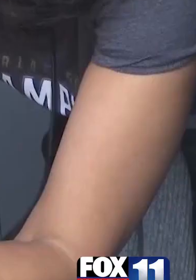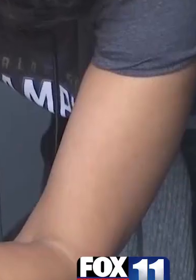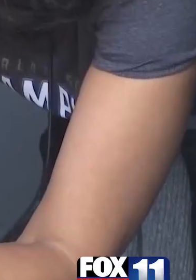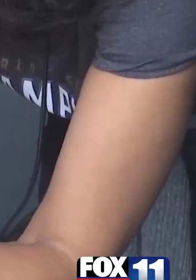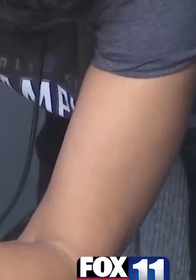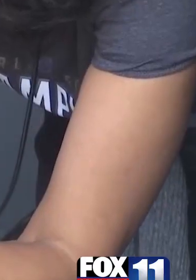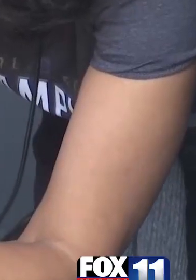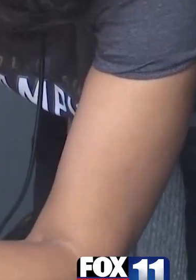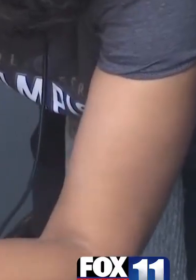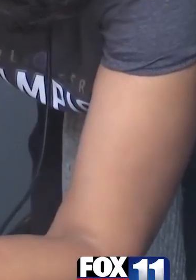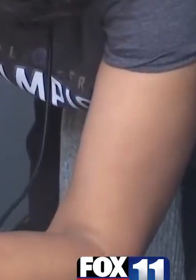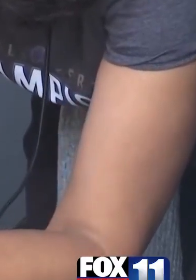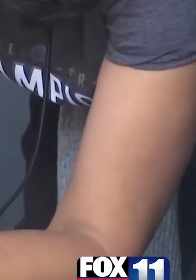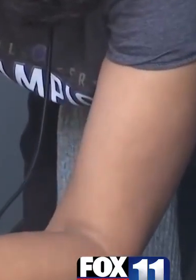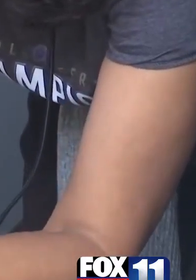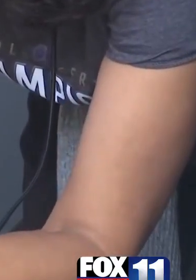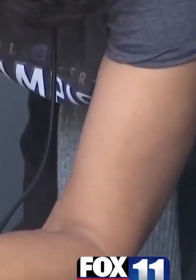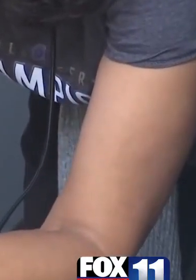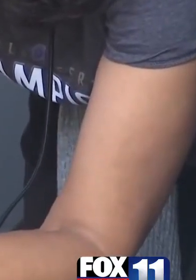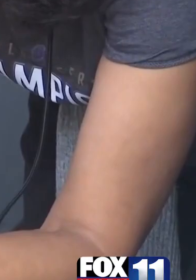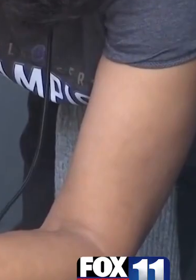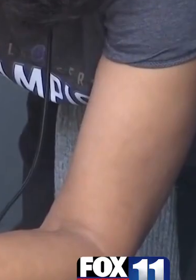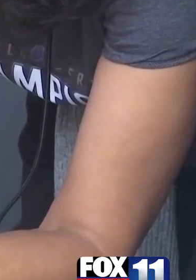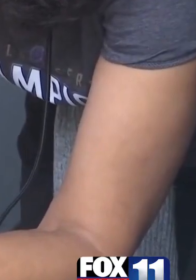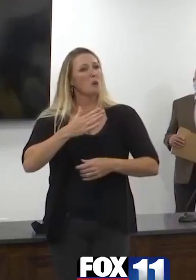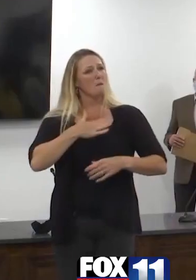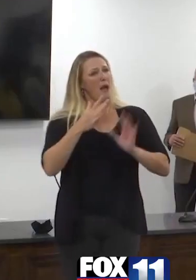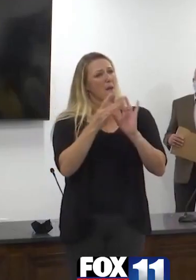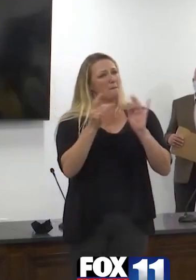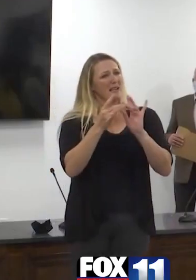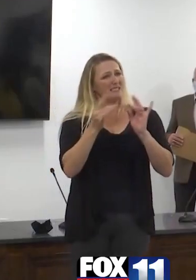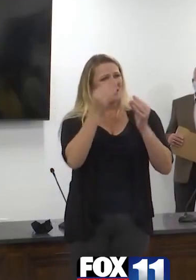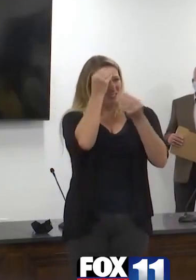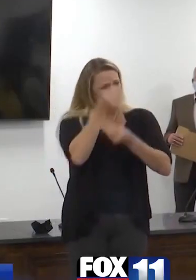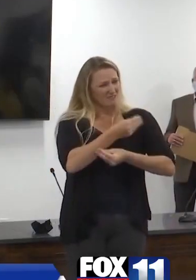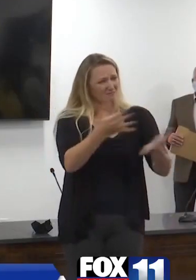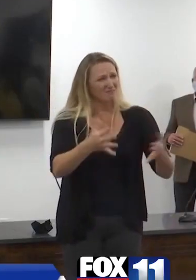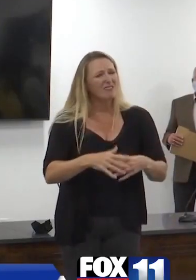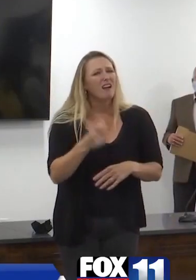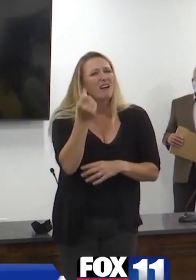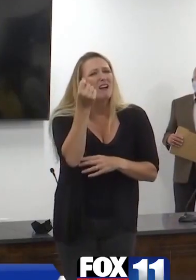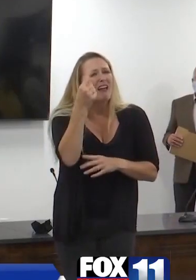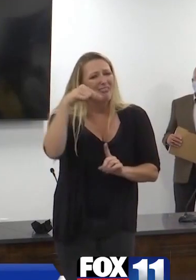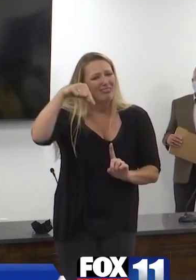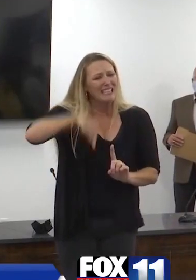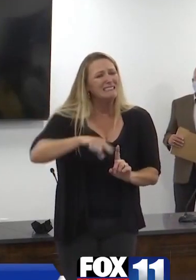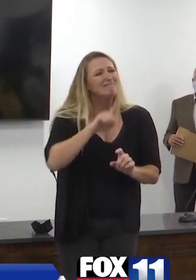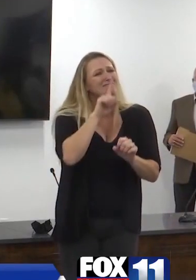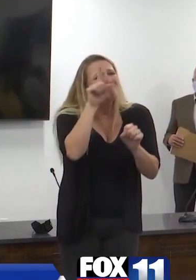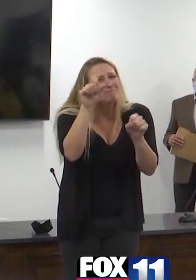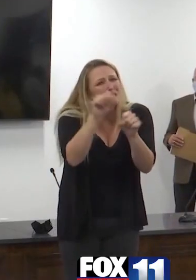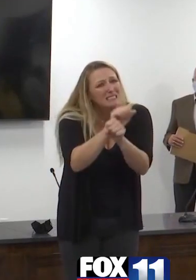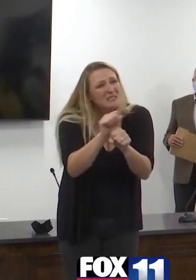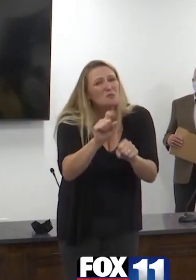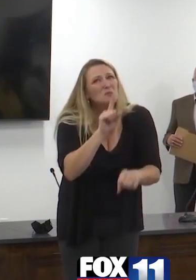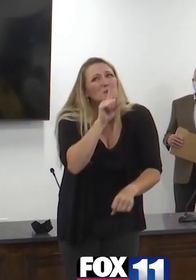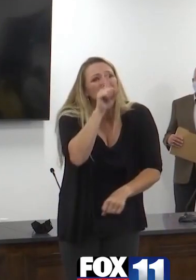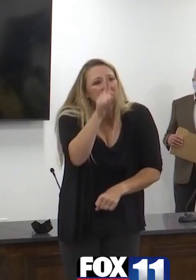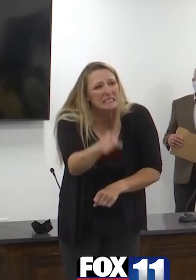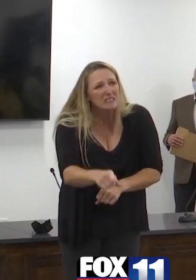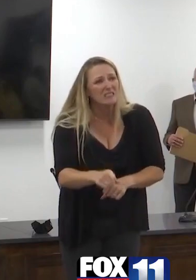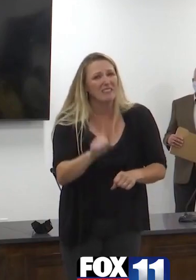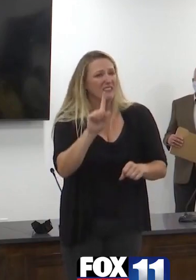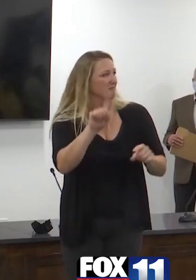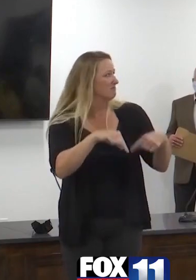says COVID-19 is serious. This is real. This is the worst that we've seen so far. The virus